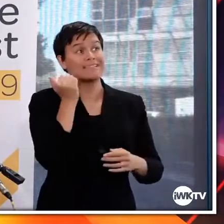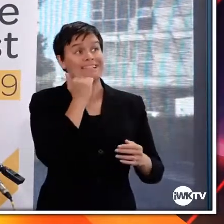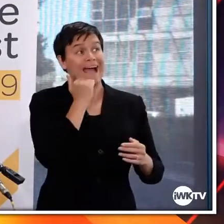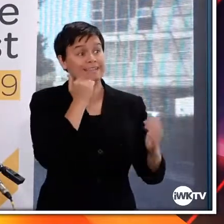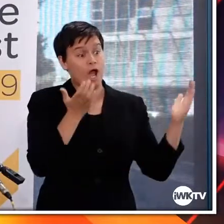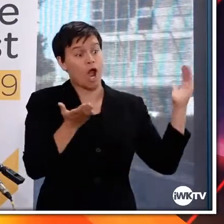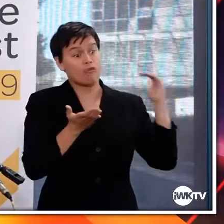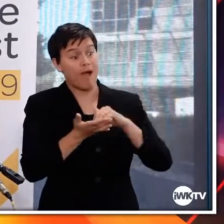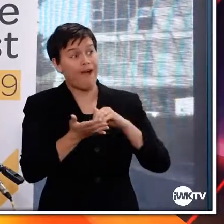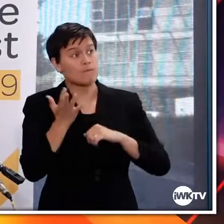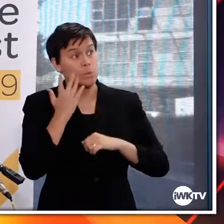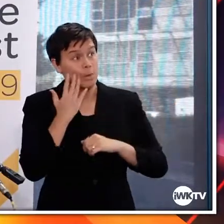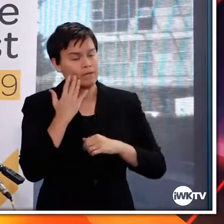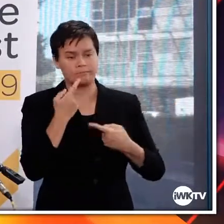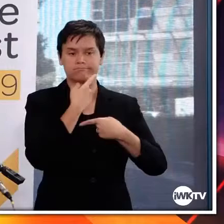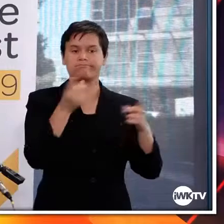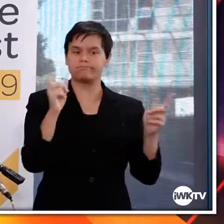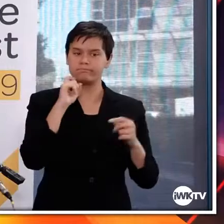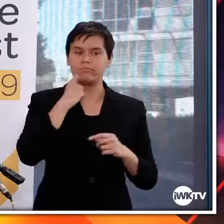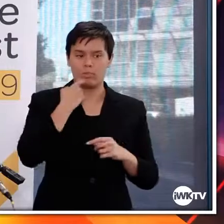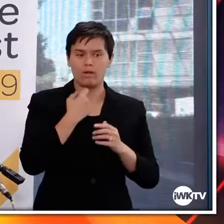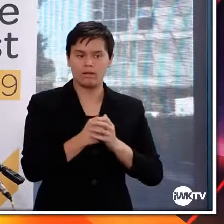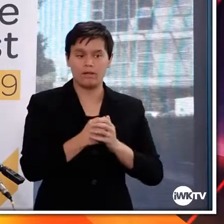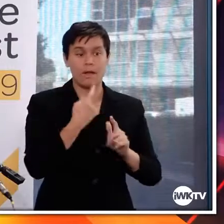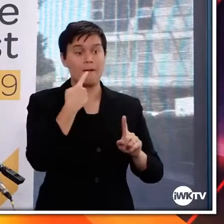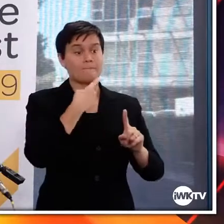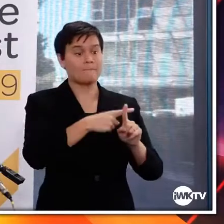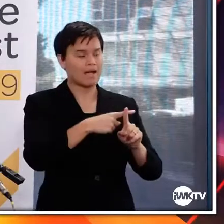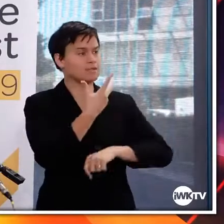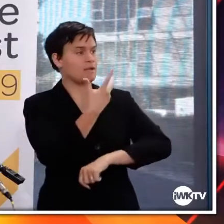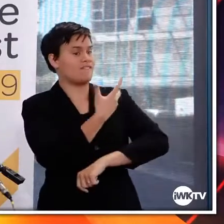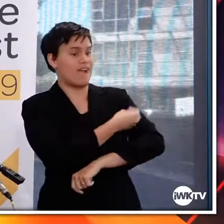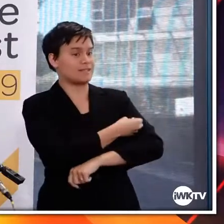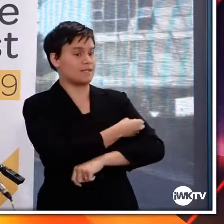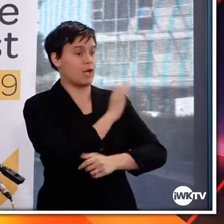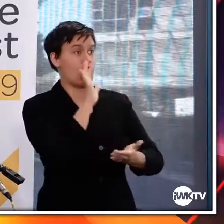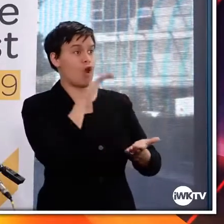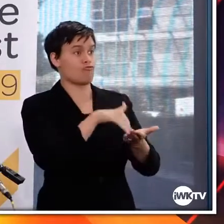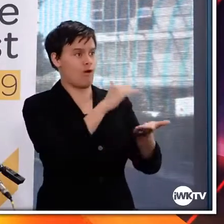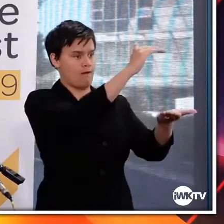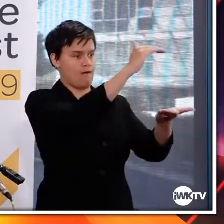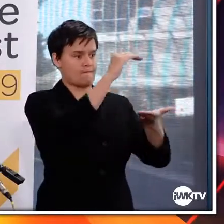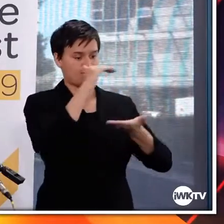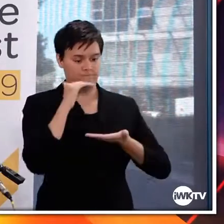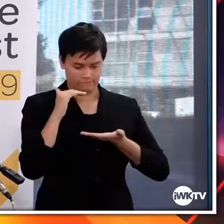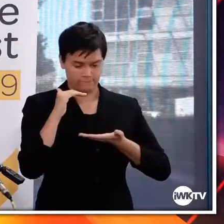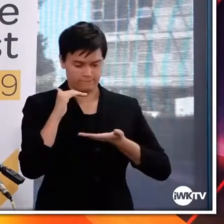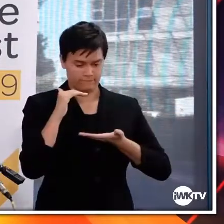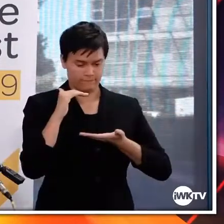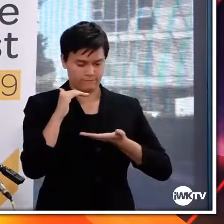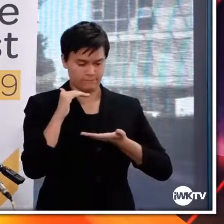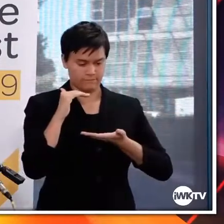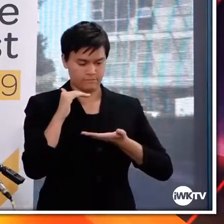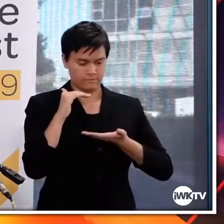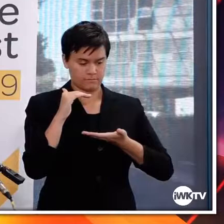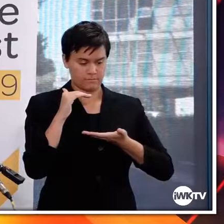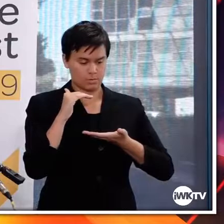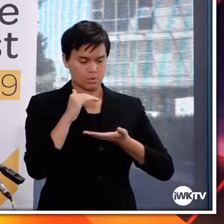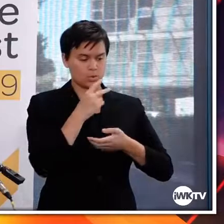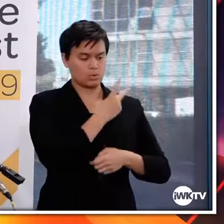just to say, you know, in terms of the size of the batch, we are expecting in that first, before the end of the quarter, the first